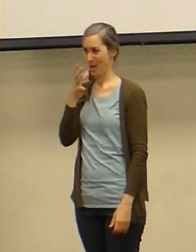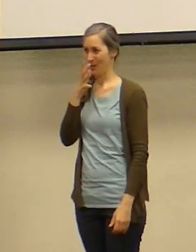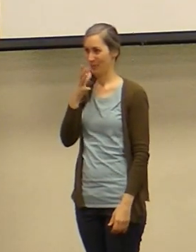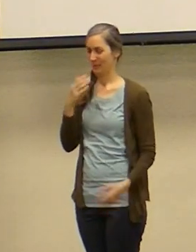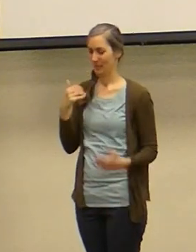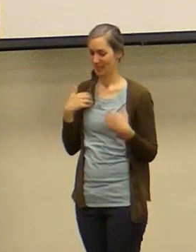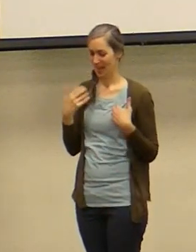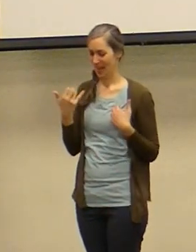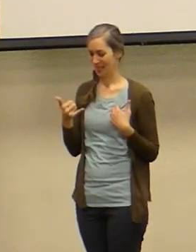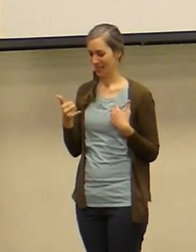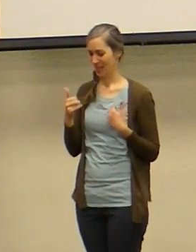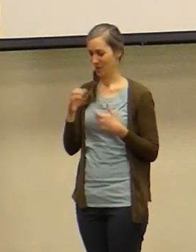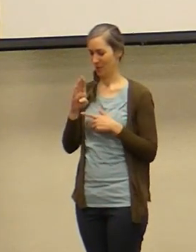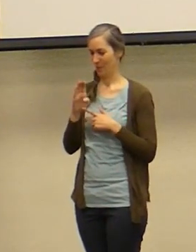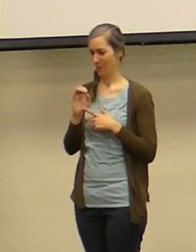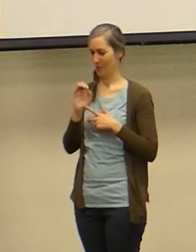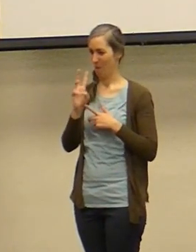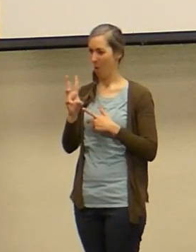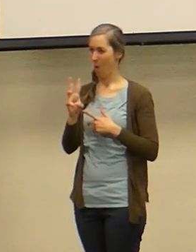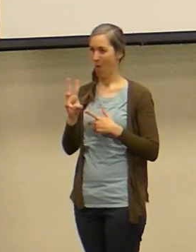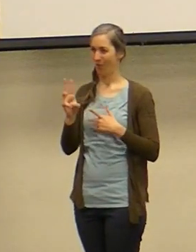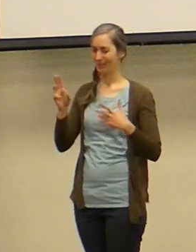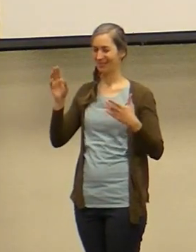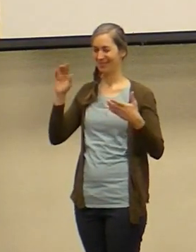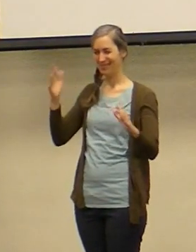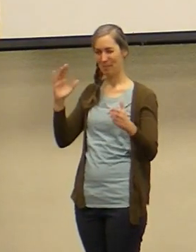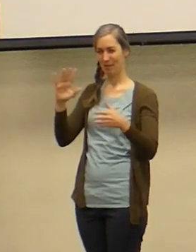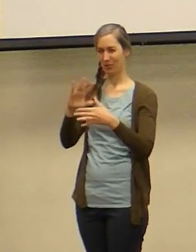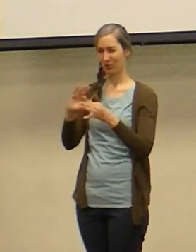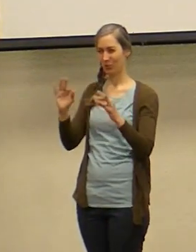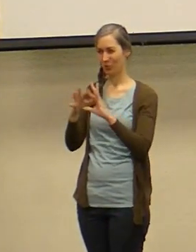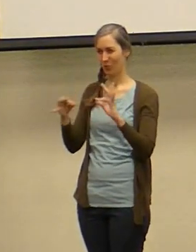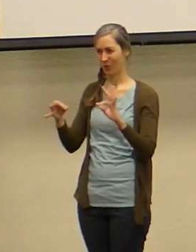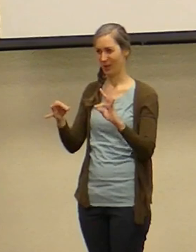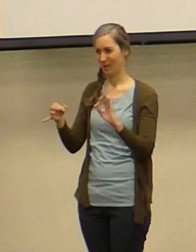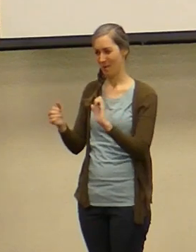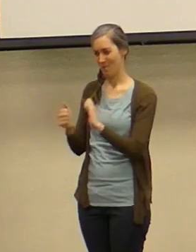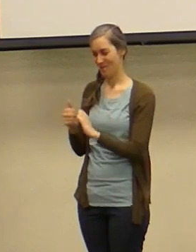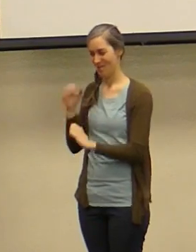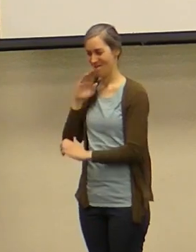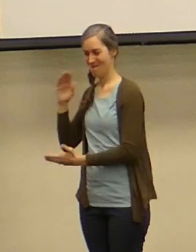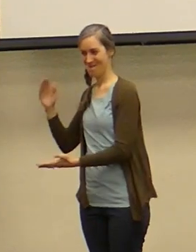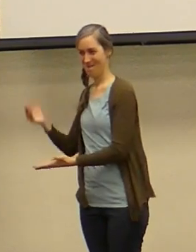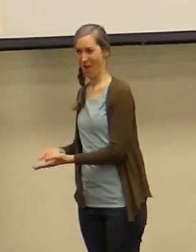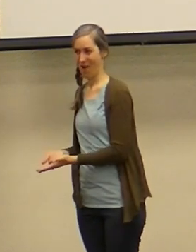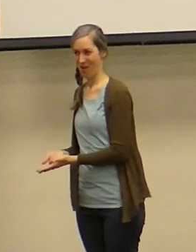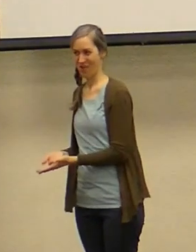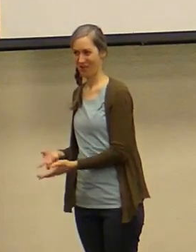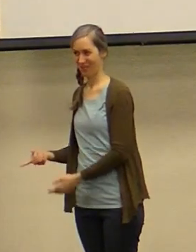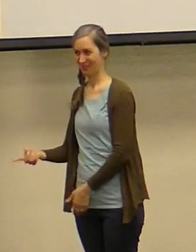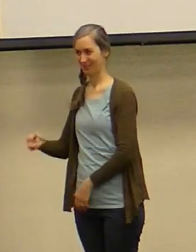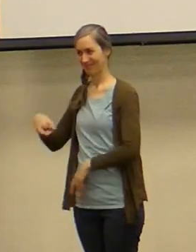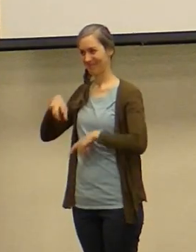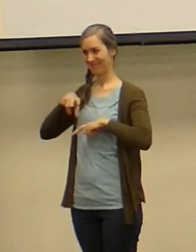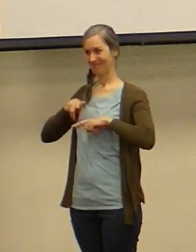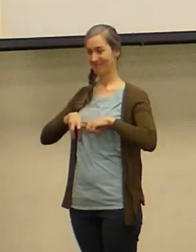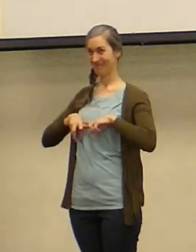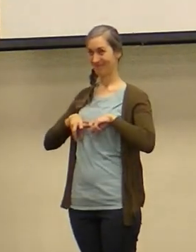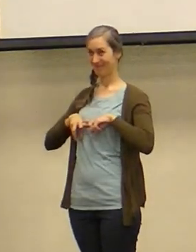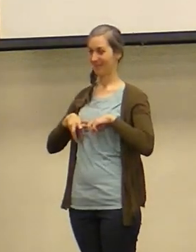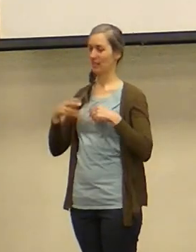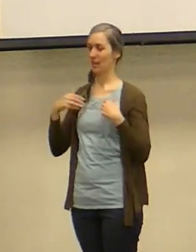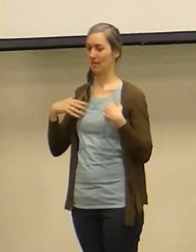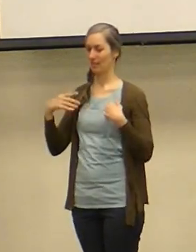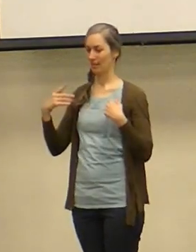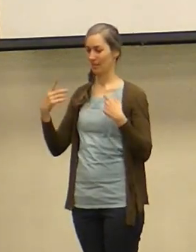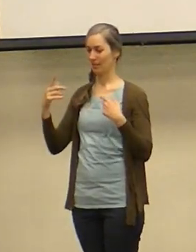dad's house again we see a similar scene that we opened with except it's her daughter in the seat it's her daughter with the friends running